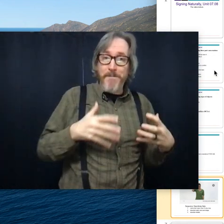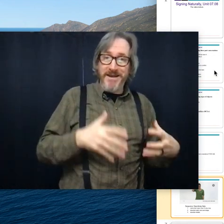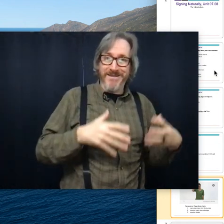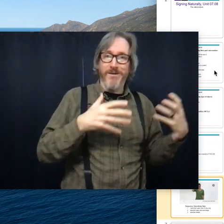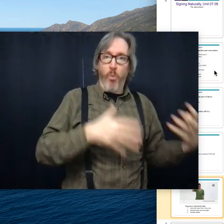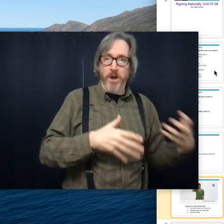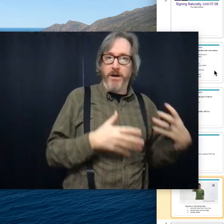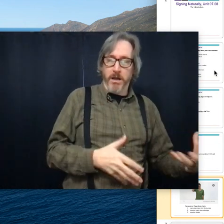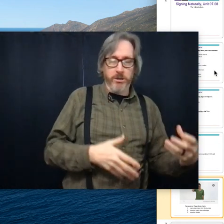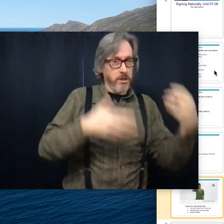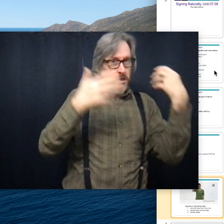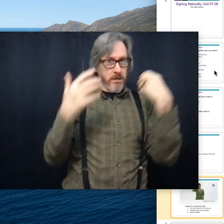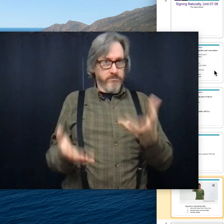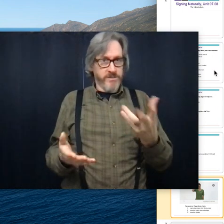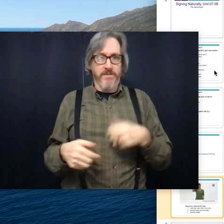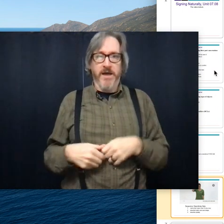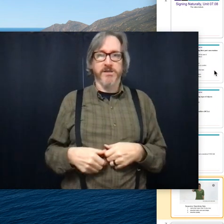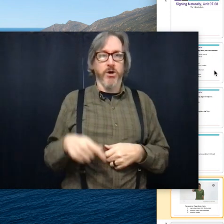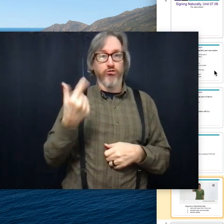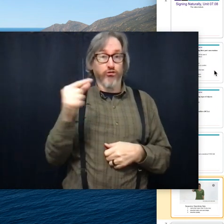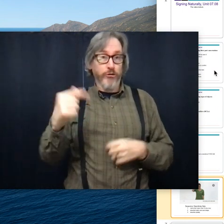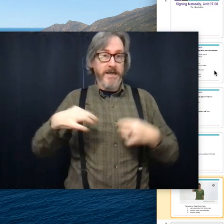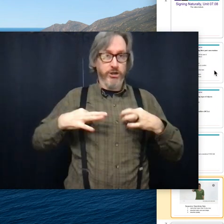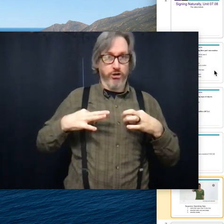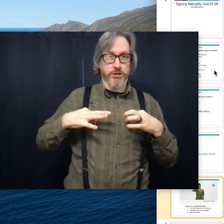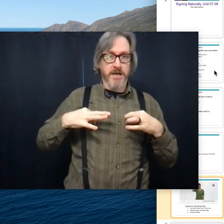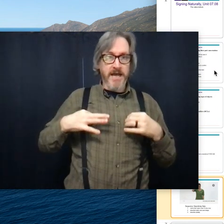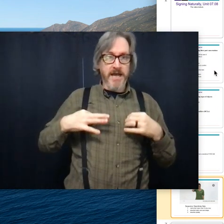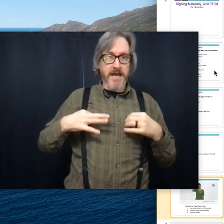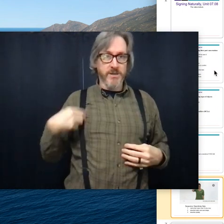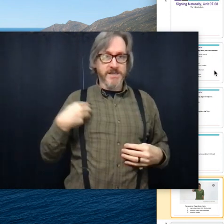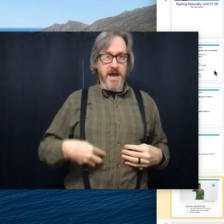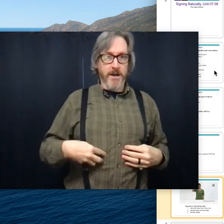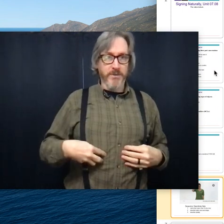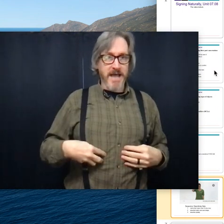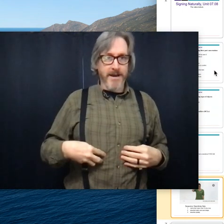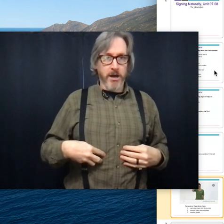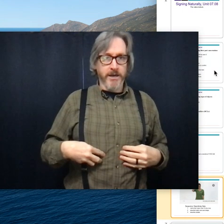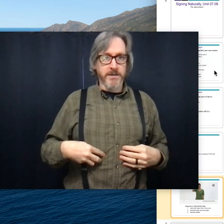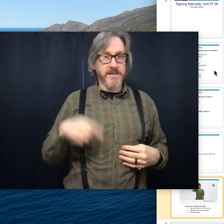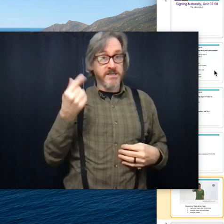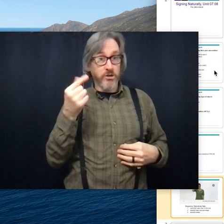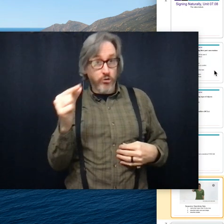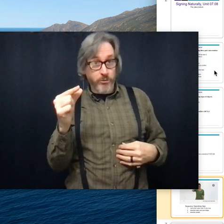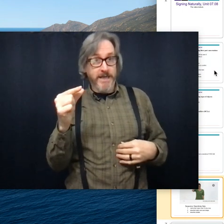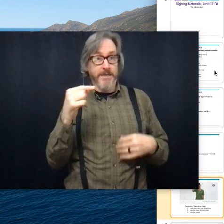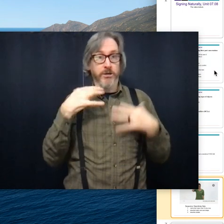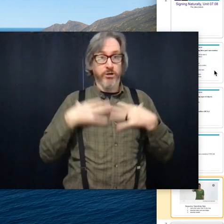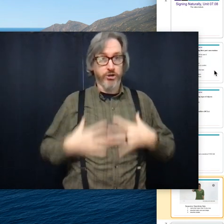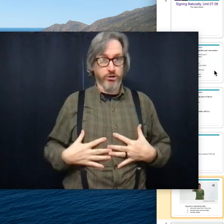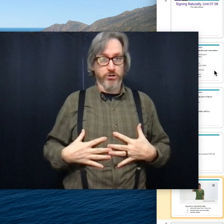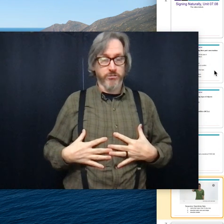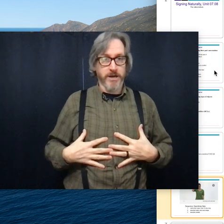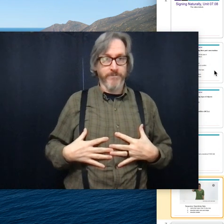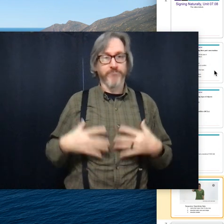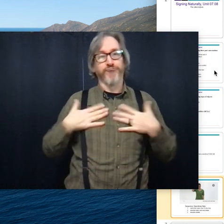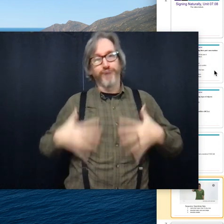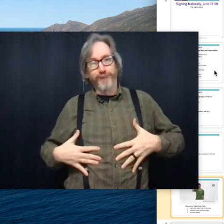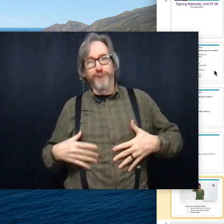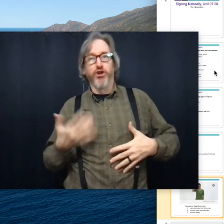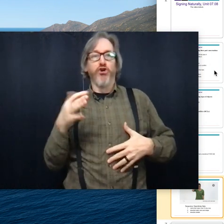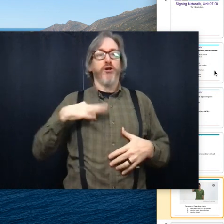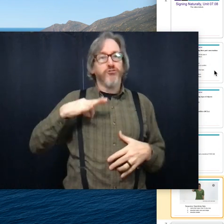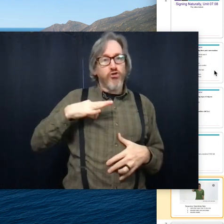predominantly one color, say that. So green shirt, even though it's got a plaid on it, it's still green shirt, right?